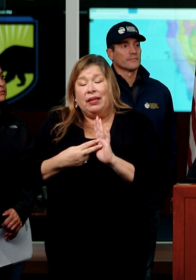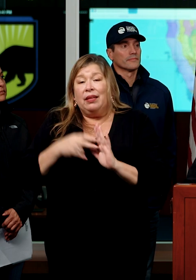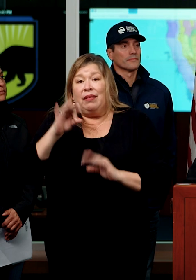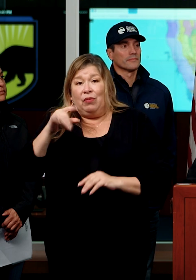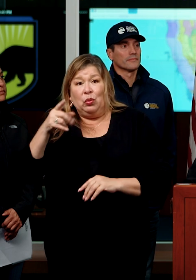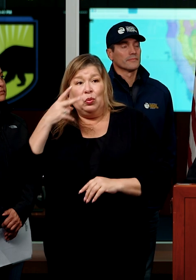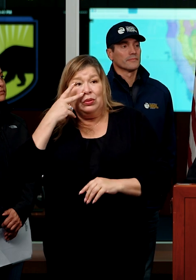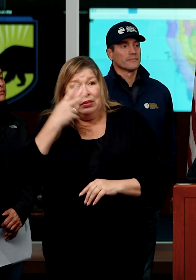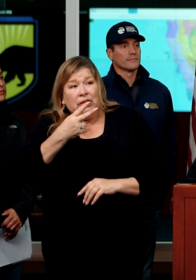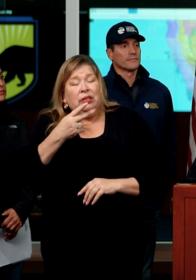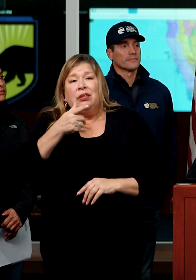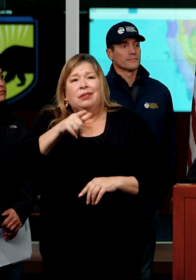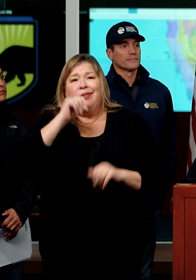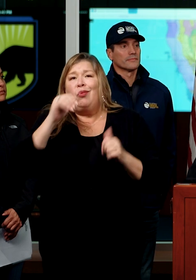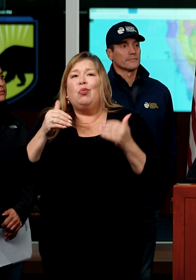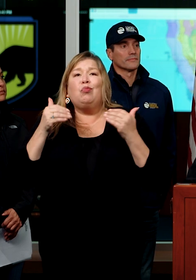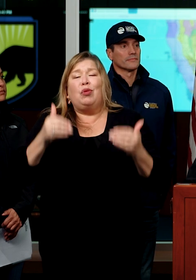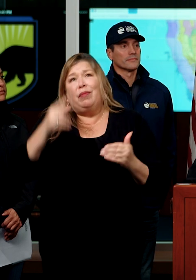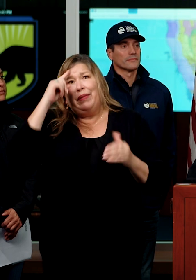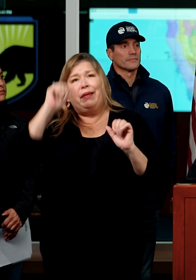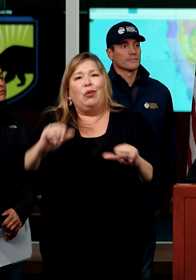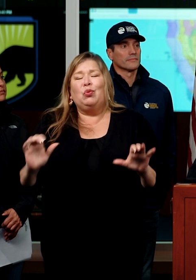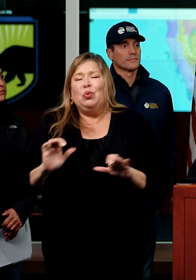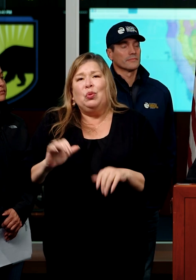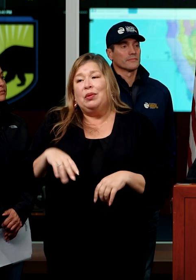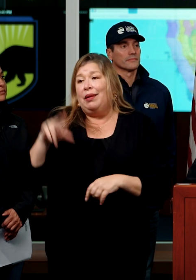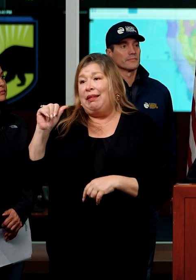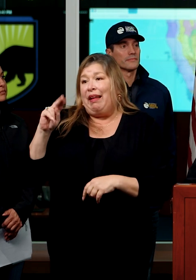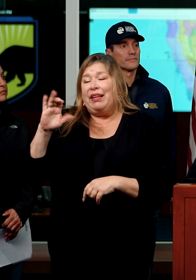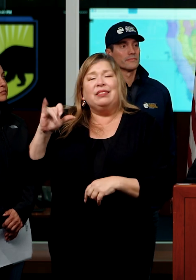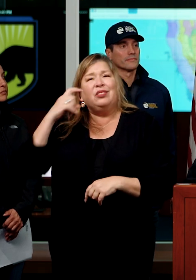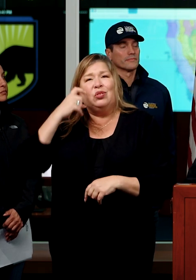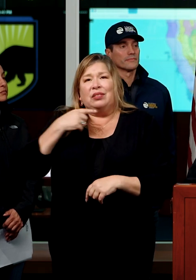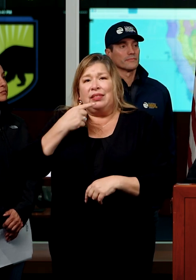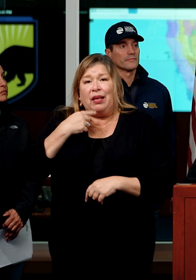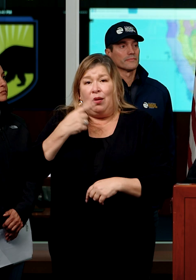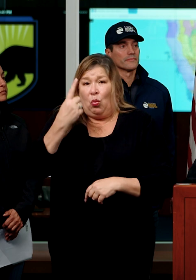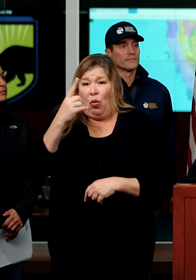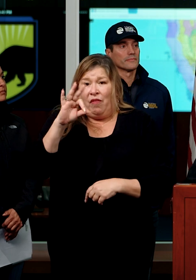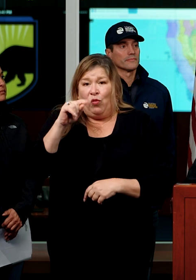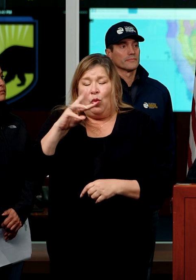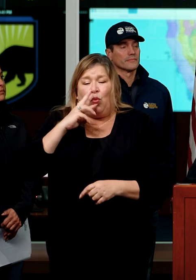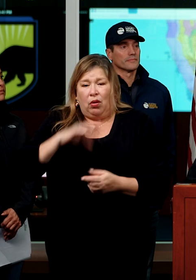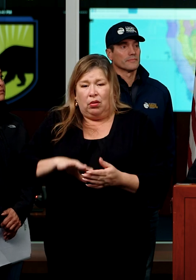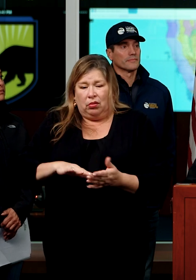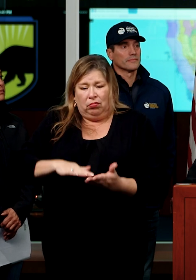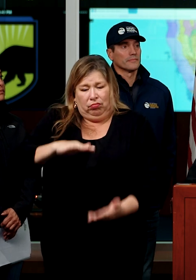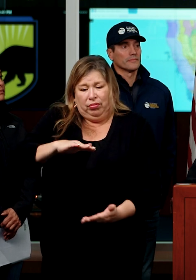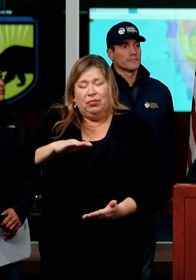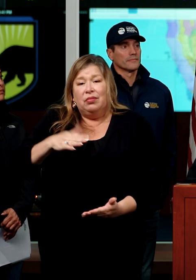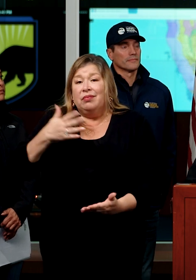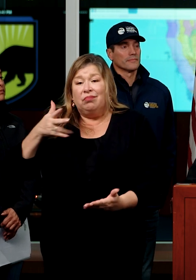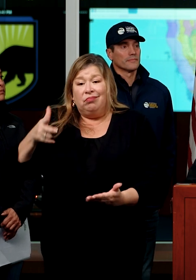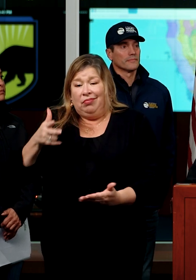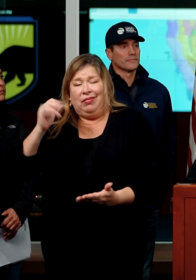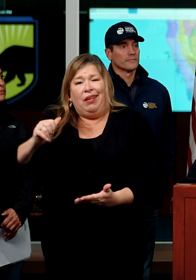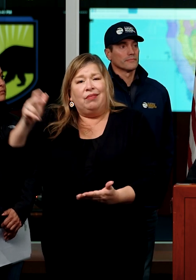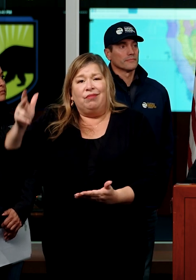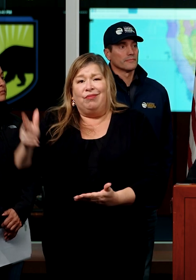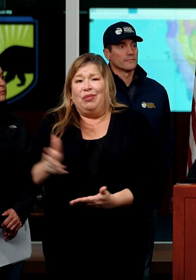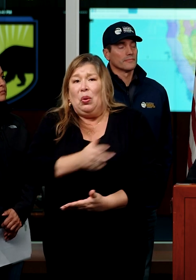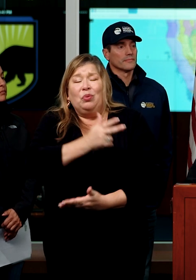fate. You know, Nancy said it well. mean, just a foot of water and your car is floating.